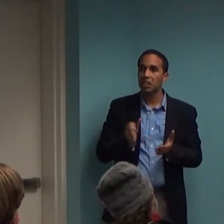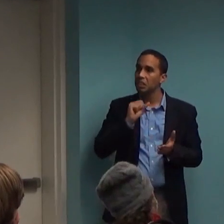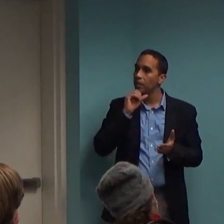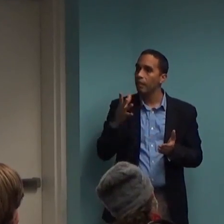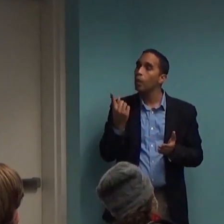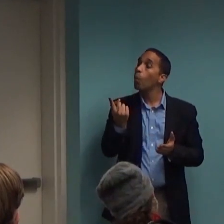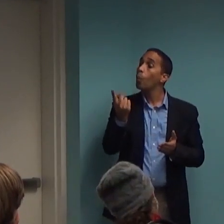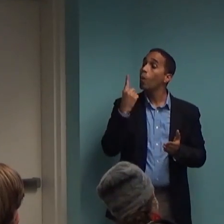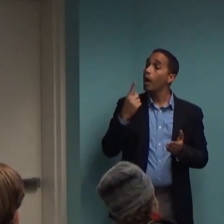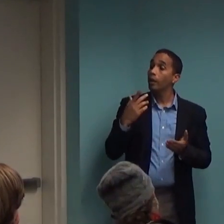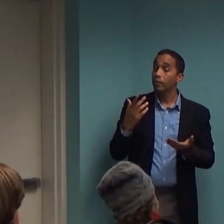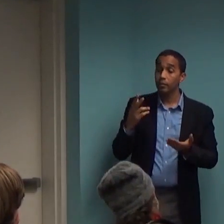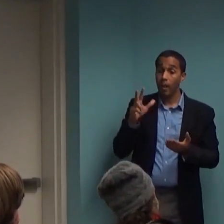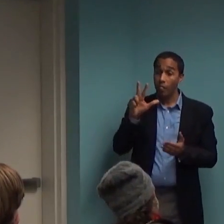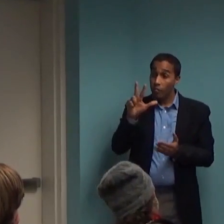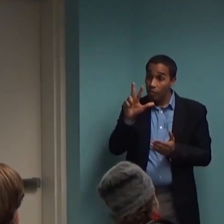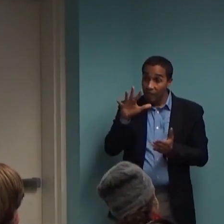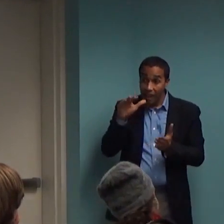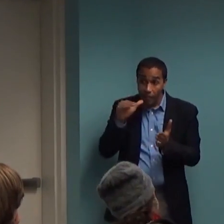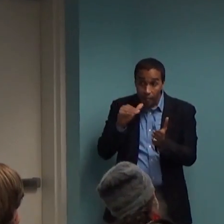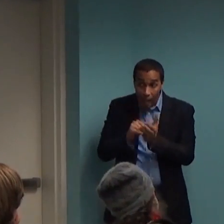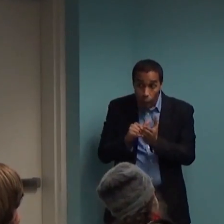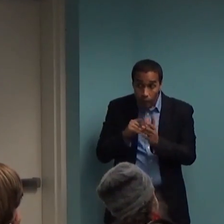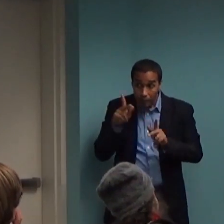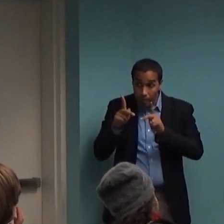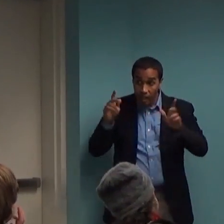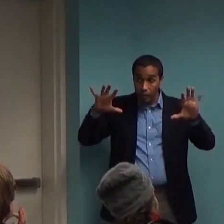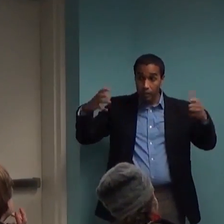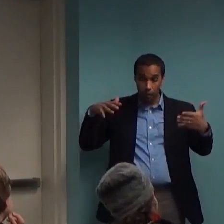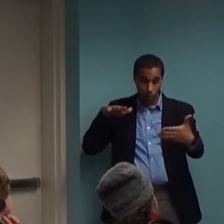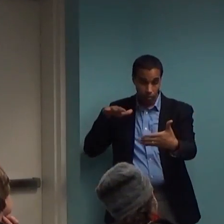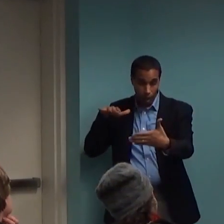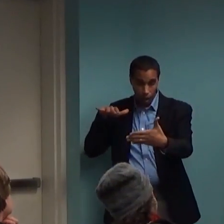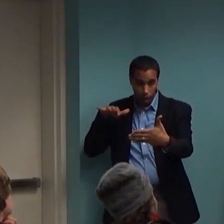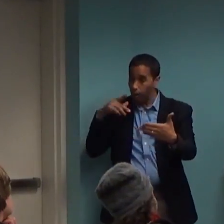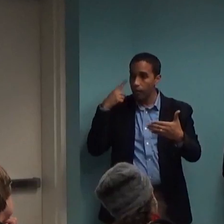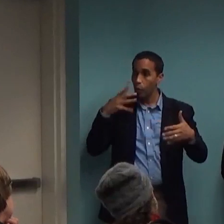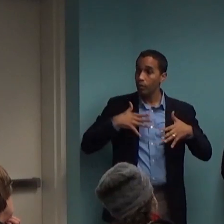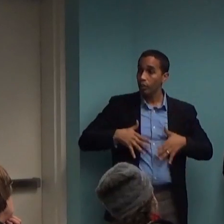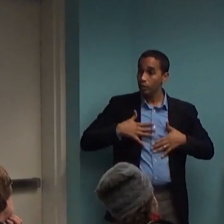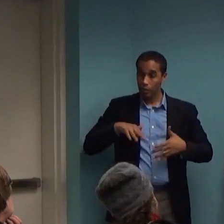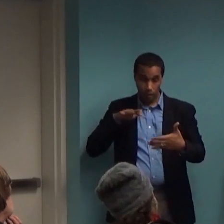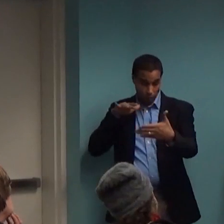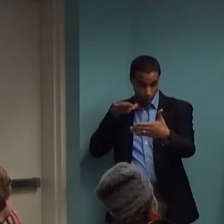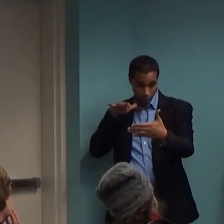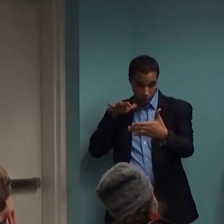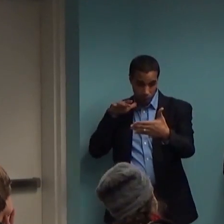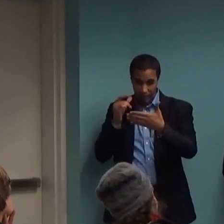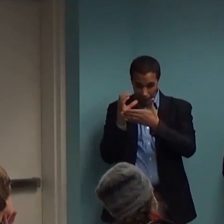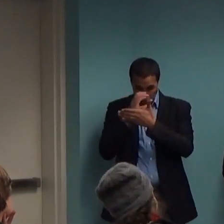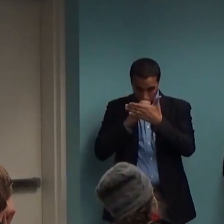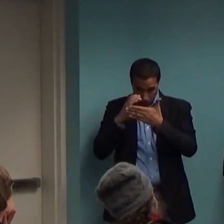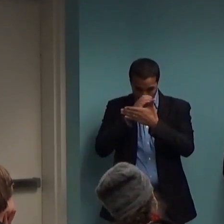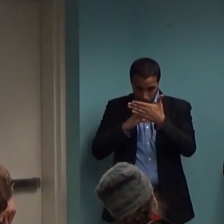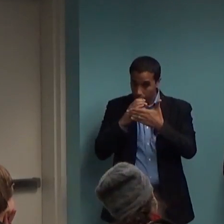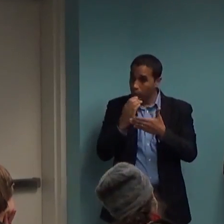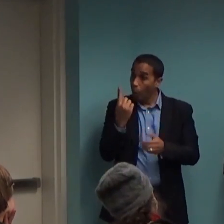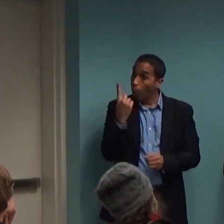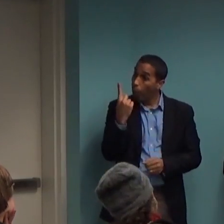almost 35,000 participants for depression. And they failed to find a gene associated with depression. 35